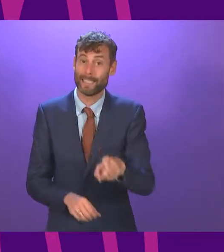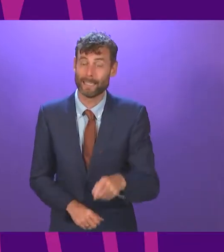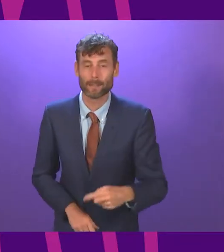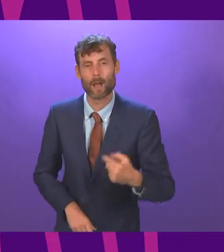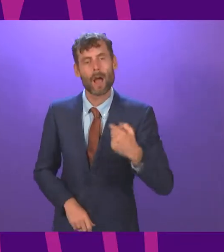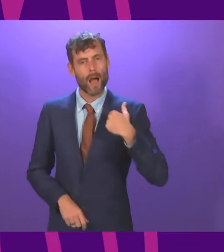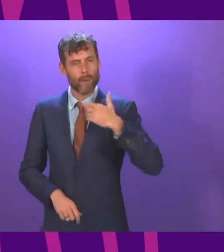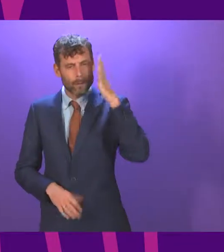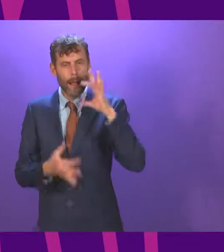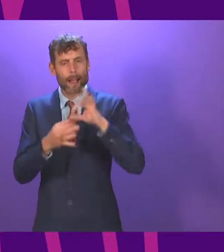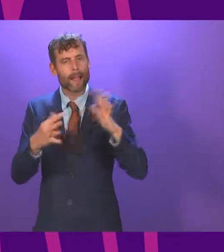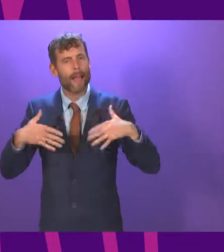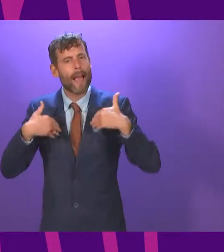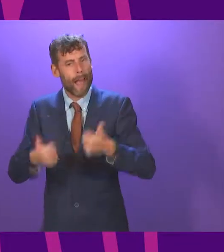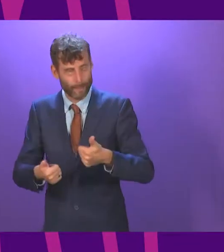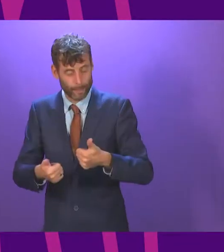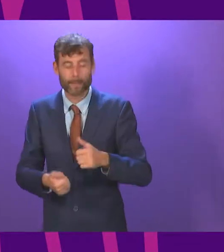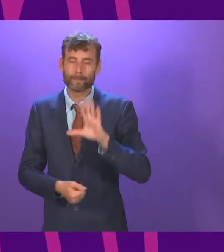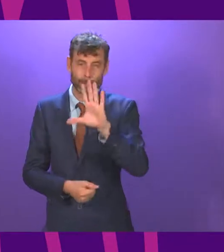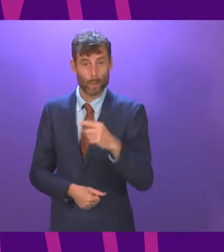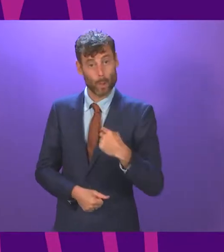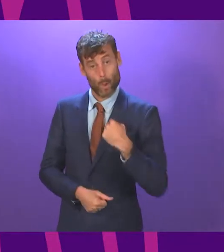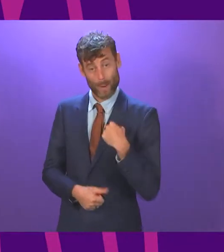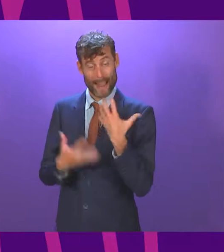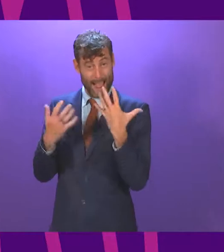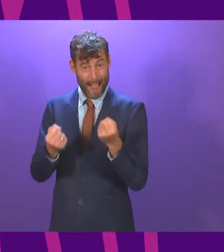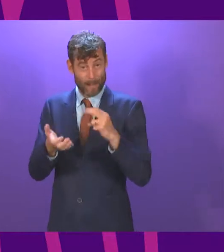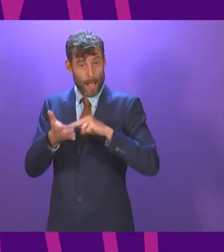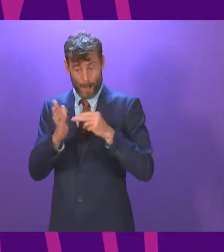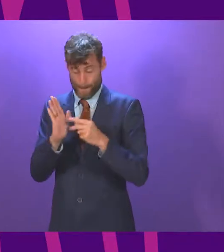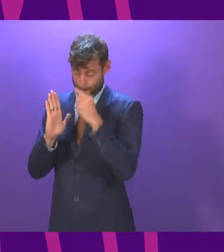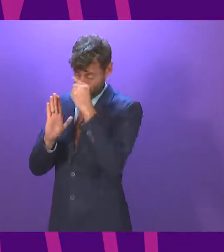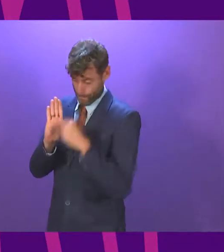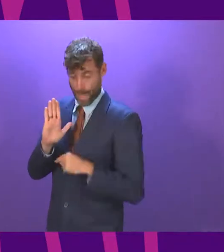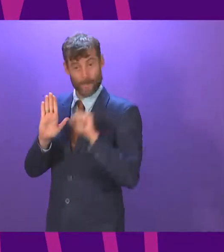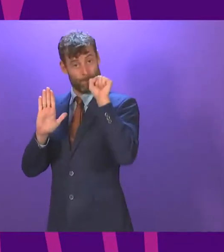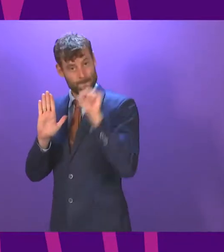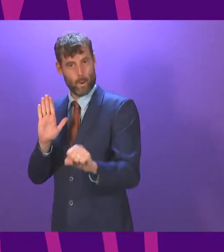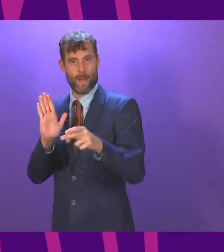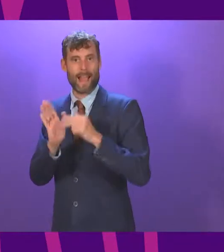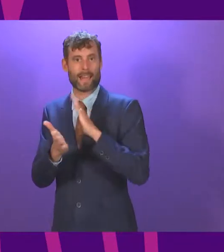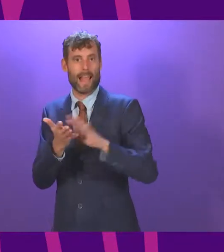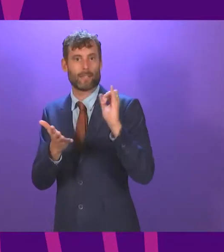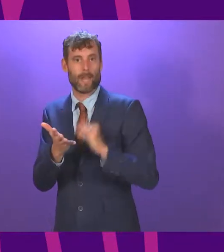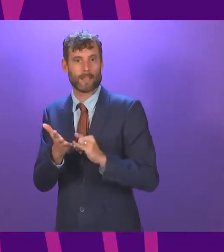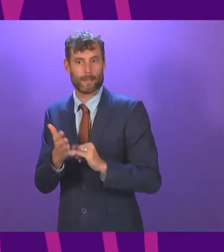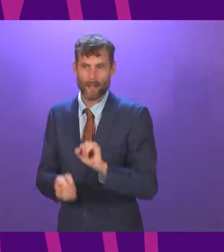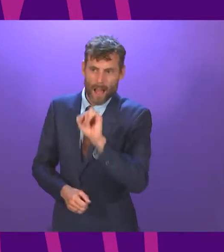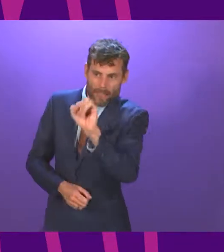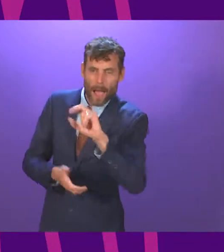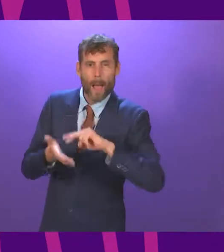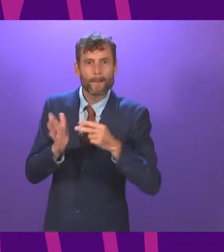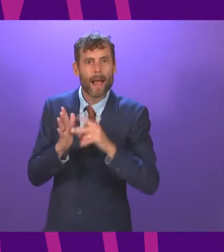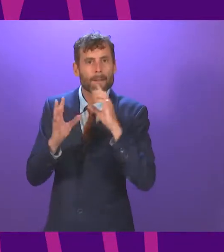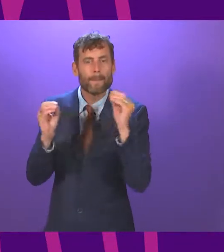first 100 days we have had a recovery plan for the NHS but it's one that failed to mention long Covid. There was a